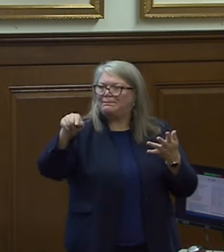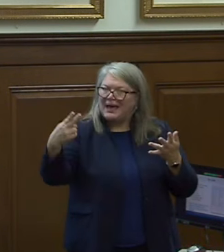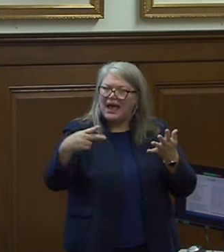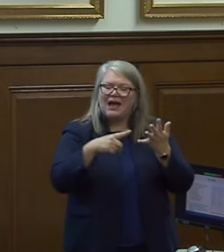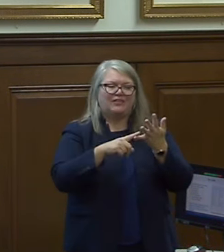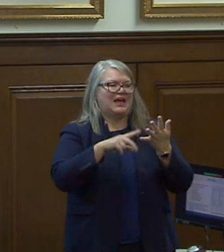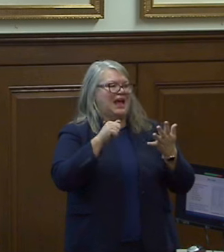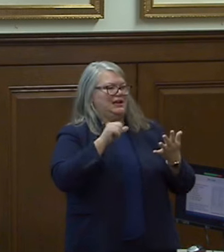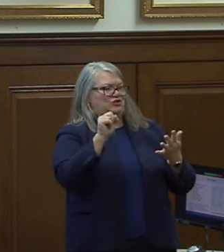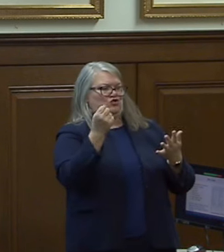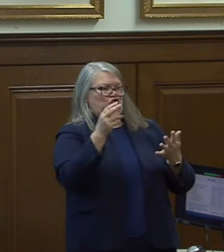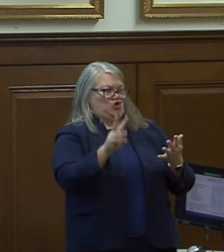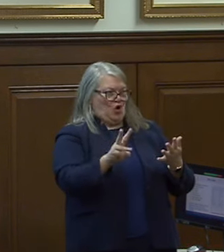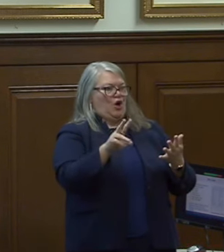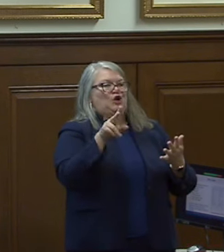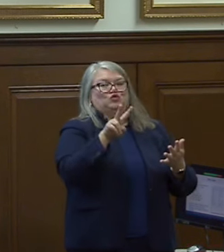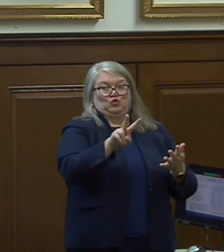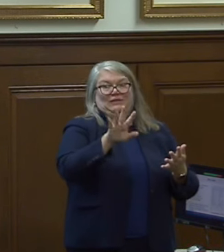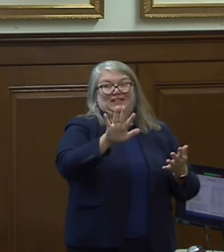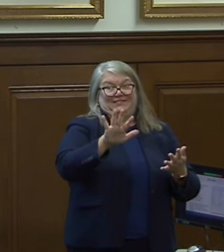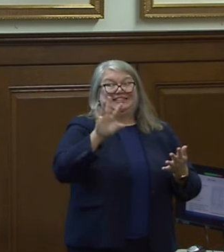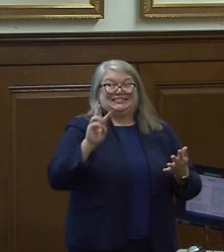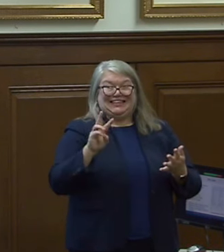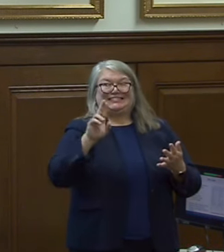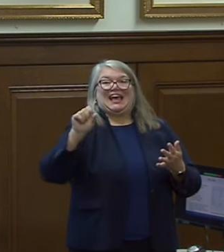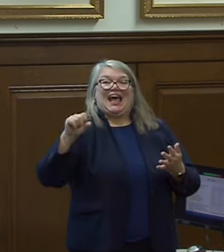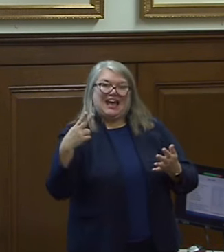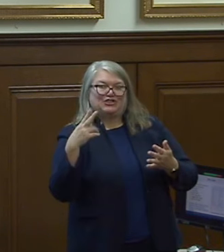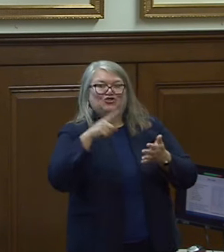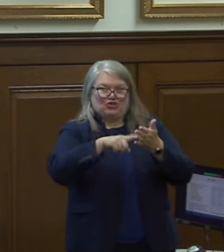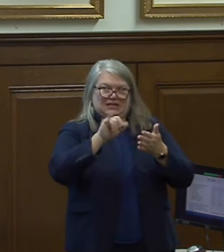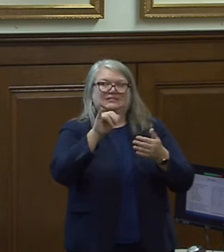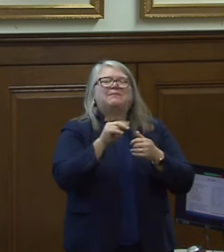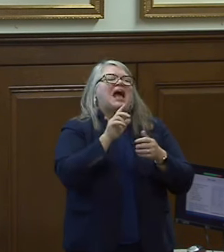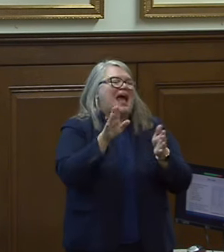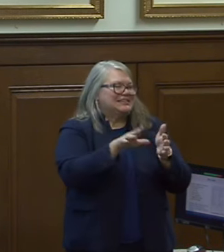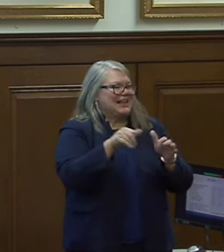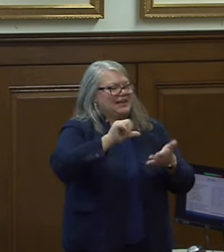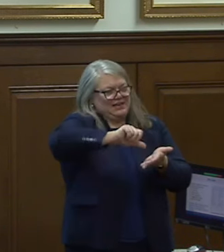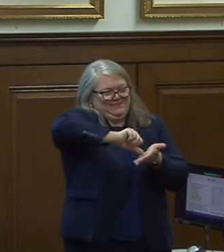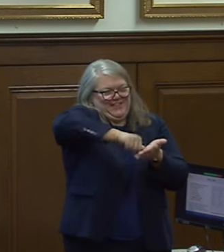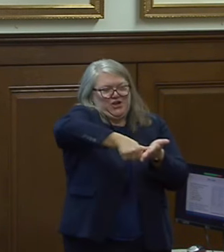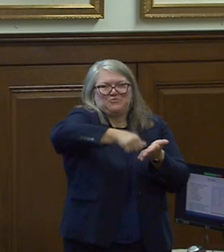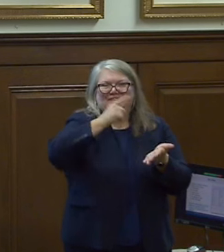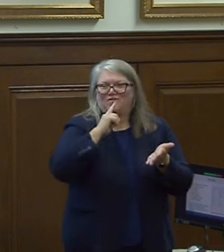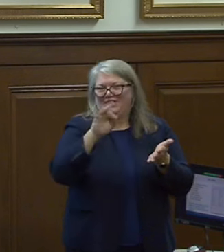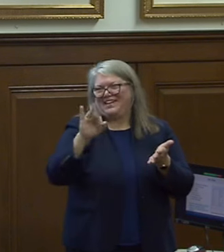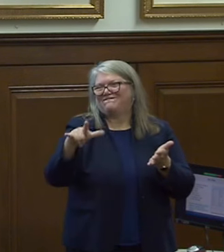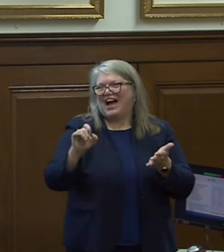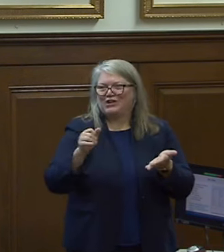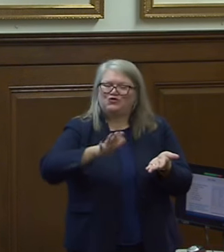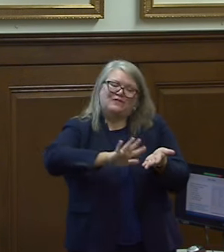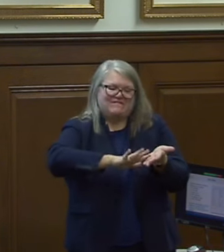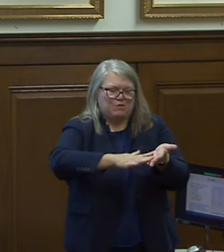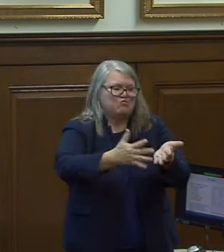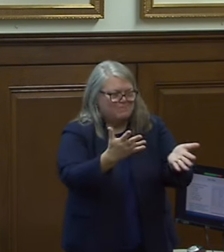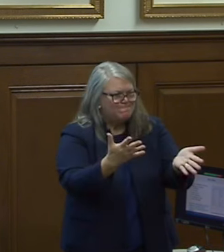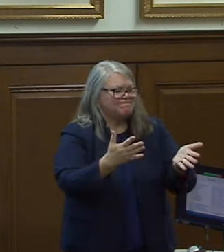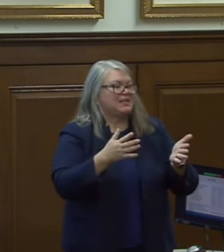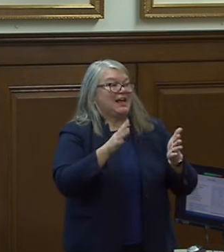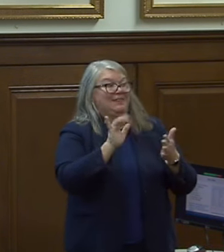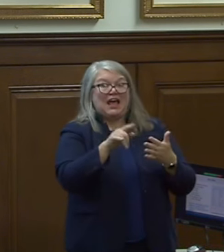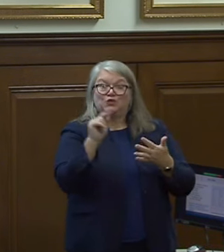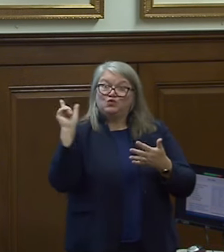a sha 256 hash or checksum that acts like a digital fingerprint for the file this tool is